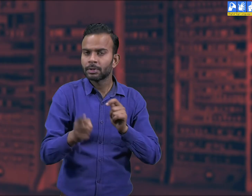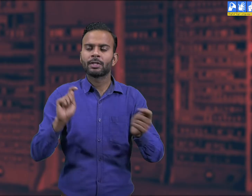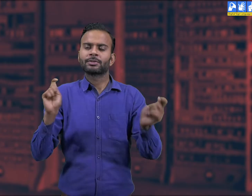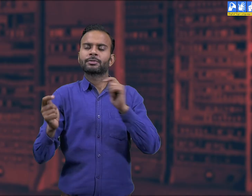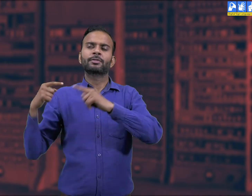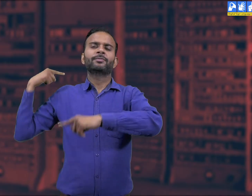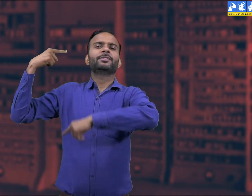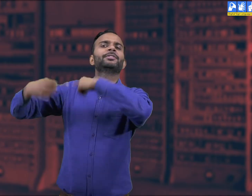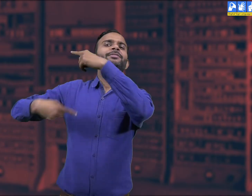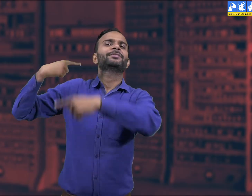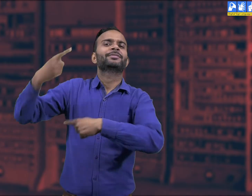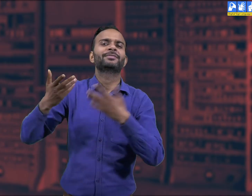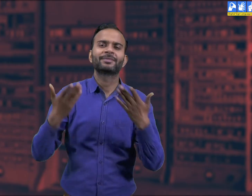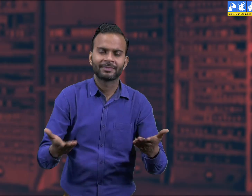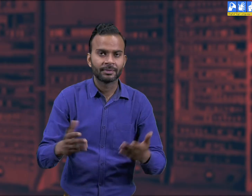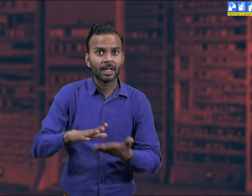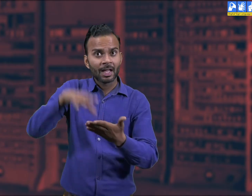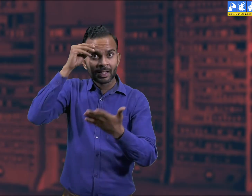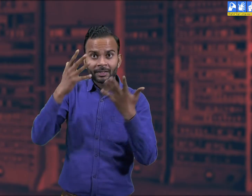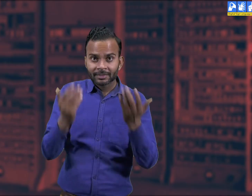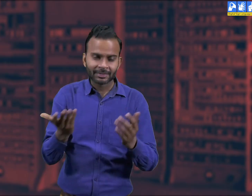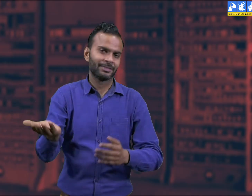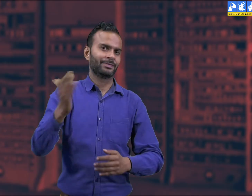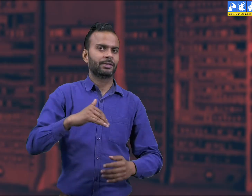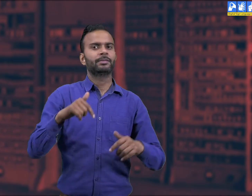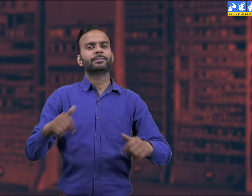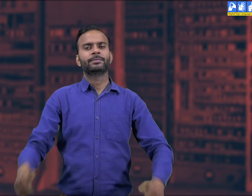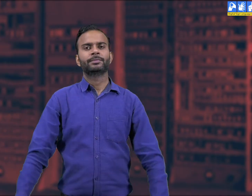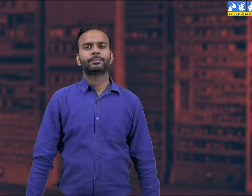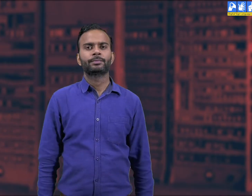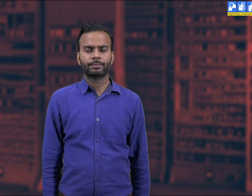technology. Have a look at the generations of computer.